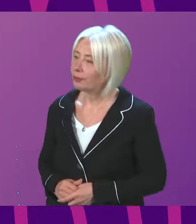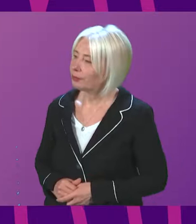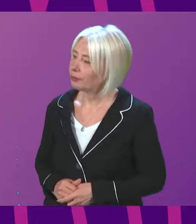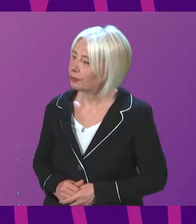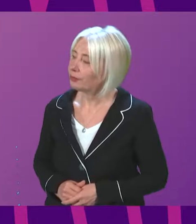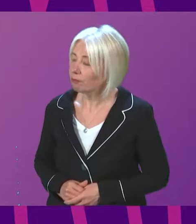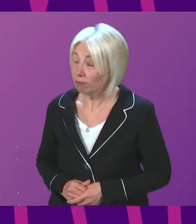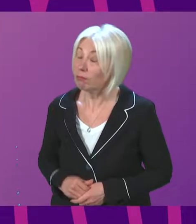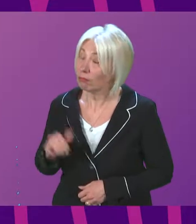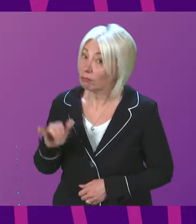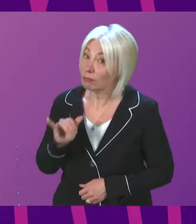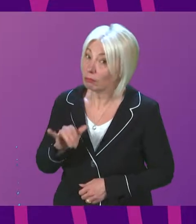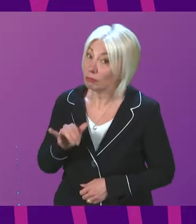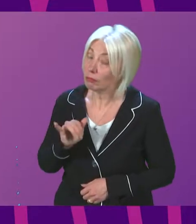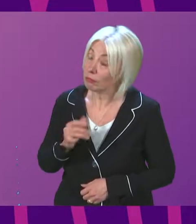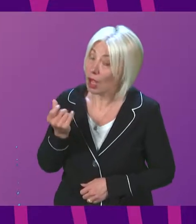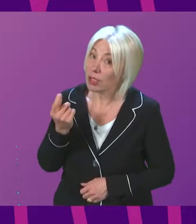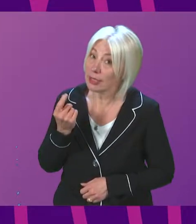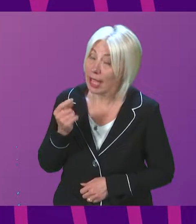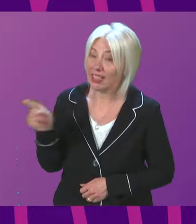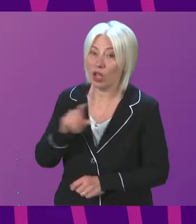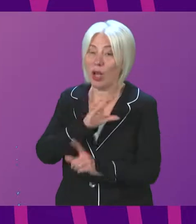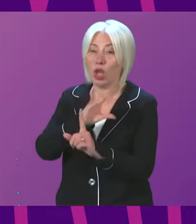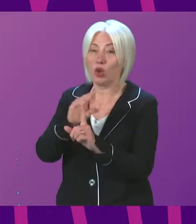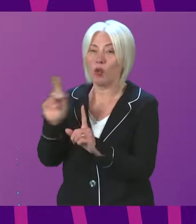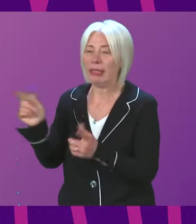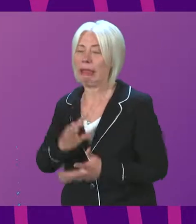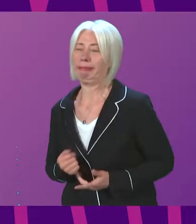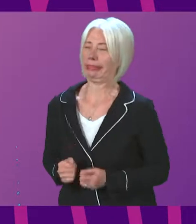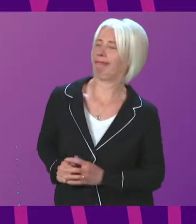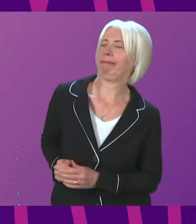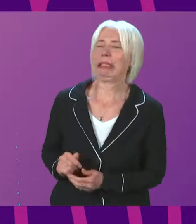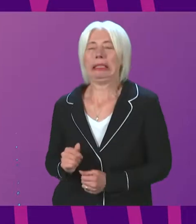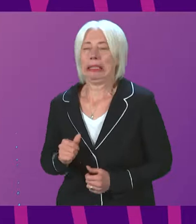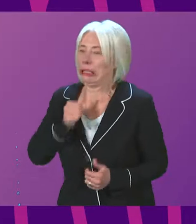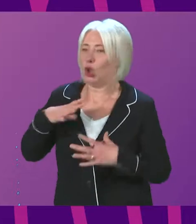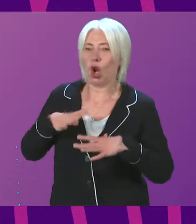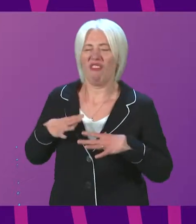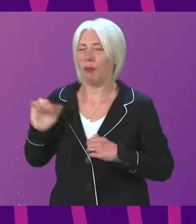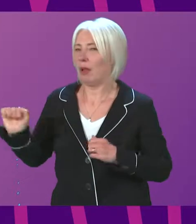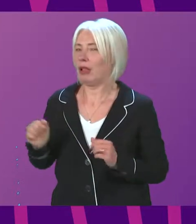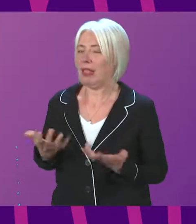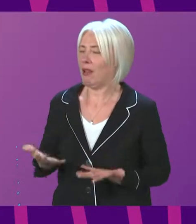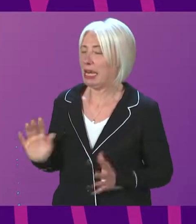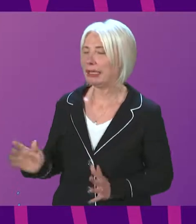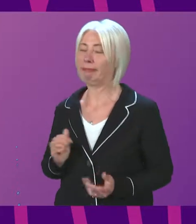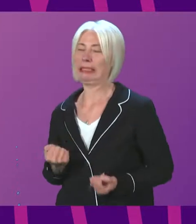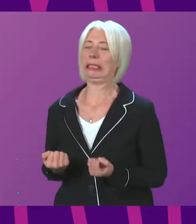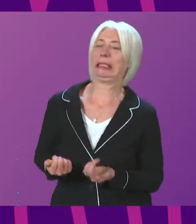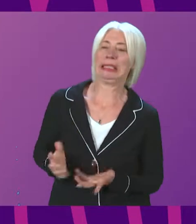Yes, yes, I do and I completely understand why the Tories are shifting quite as uncomfortably in their seats right now because,